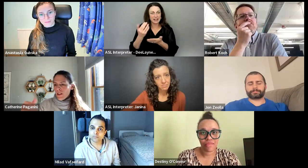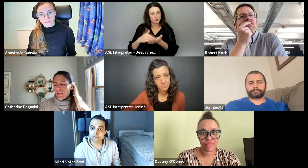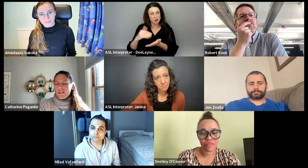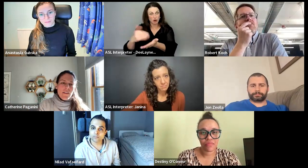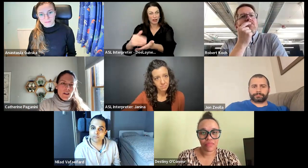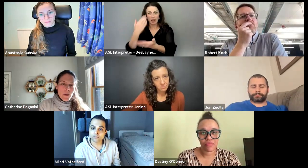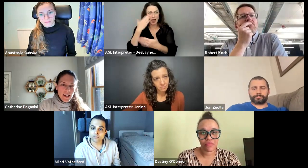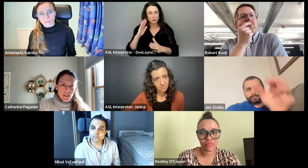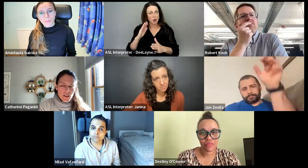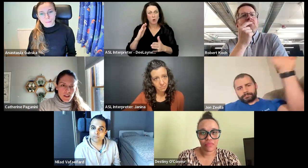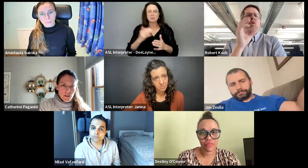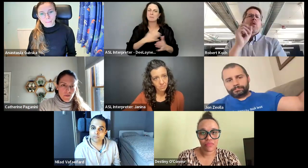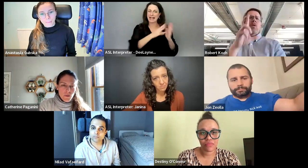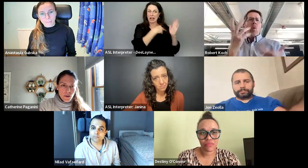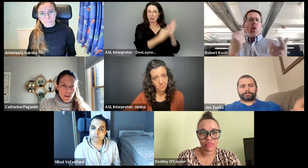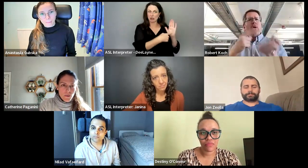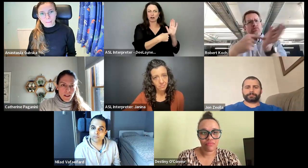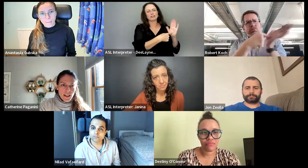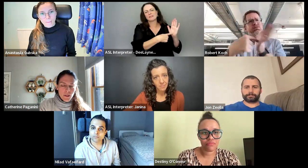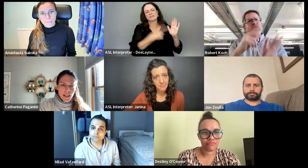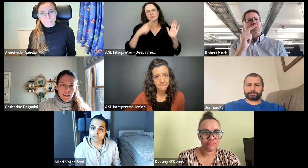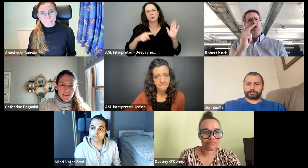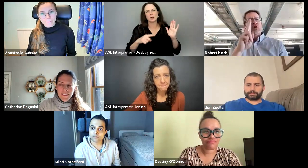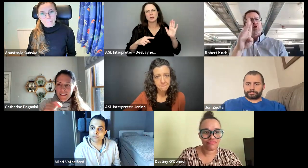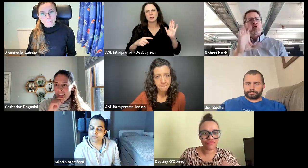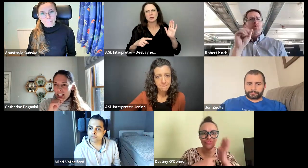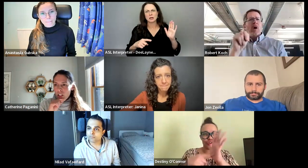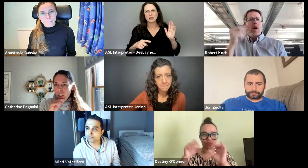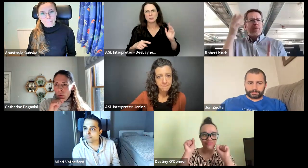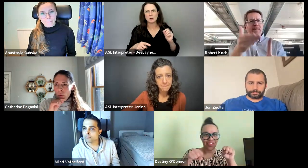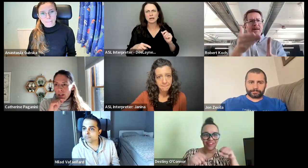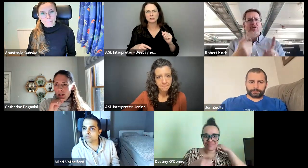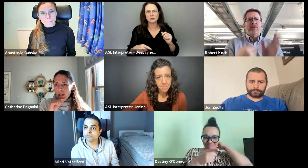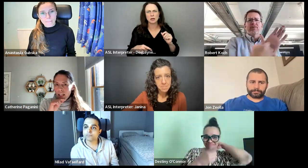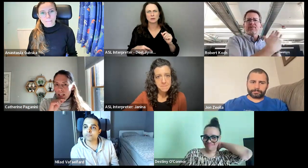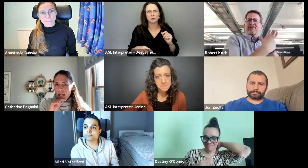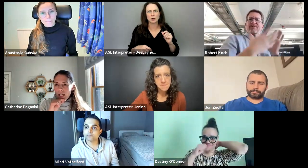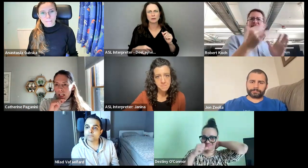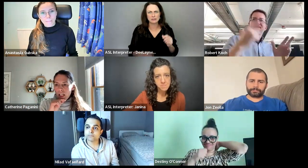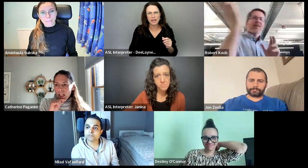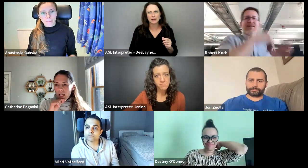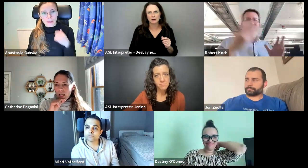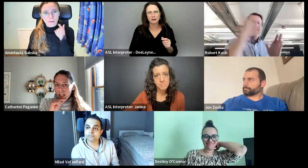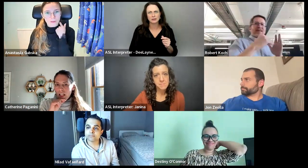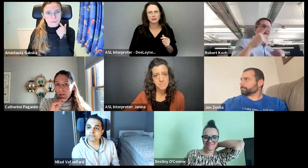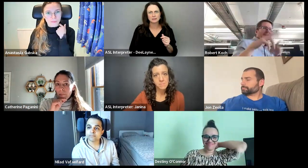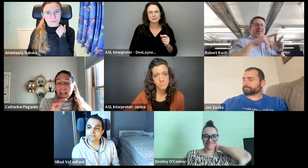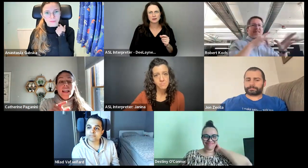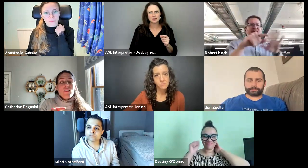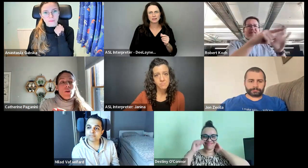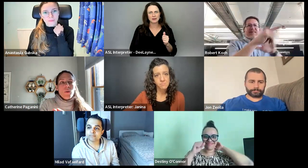don't know which one as I have it in my calendar still for the one that I created. So at KubeCon, we're already there.